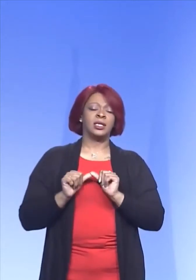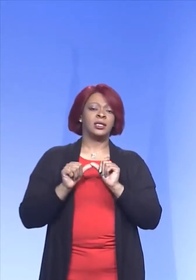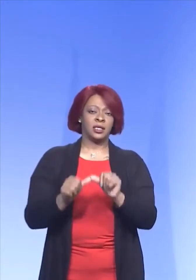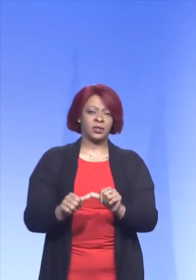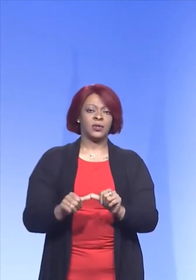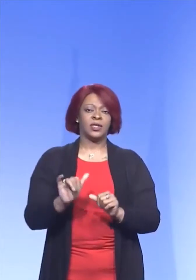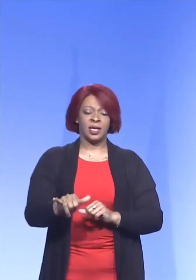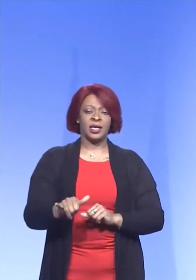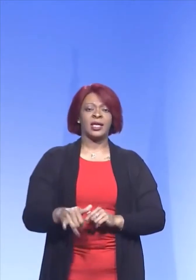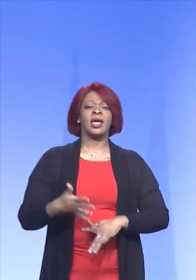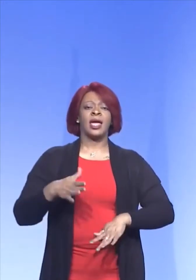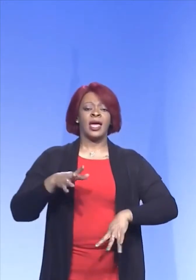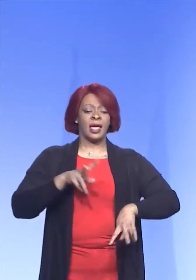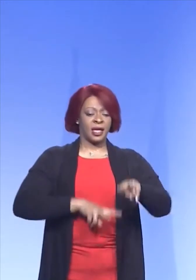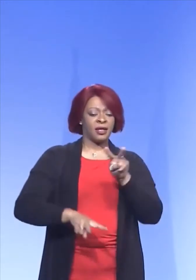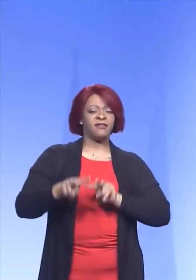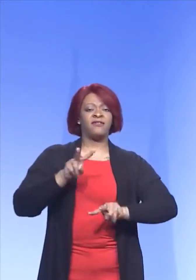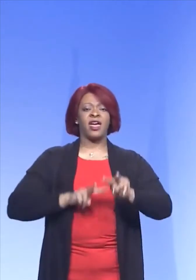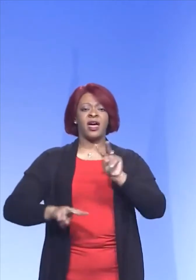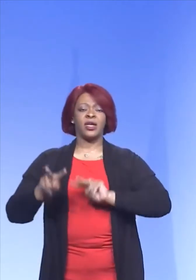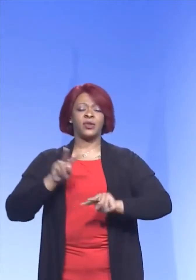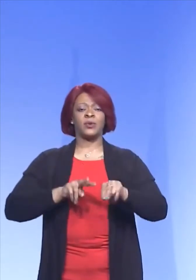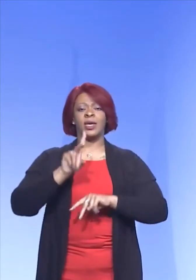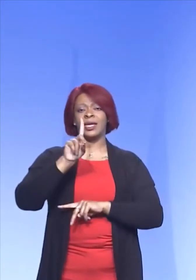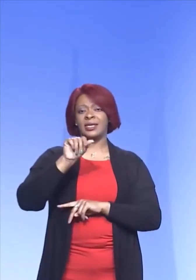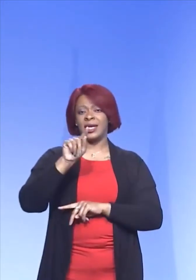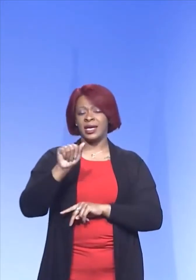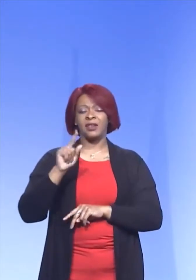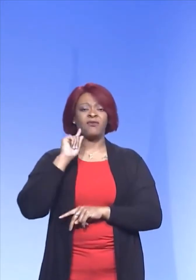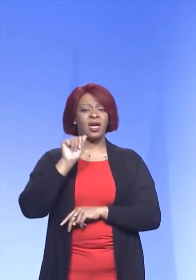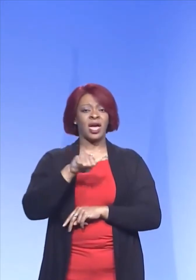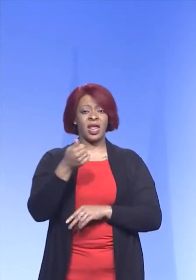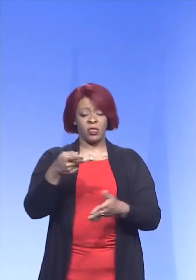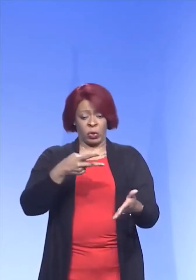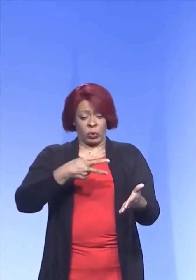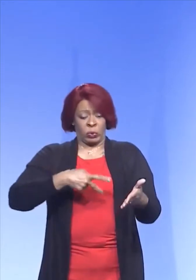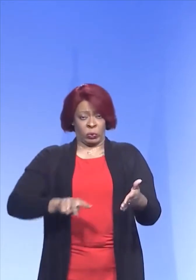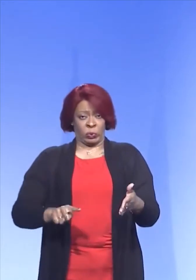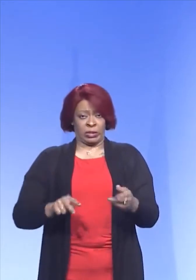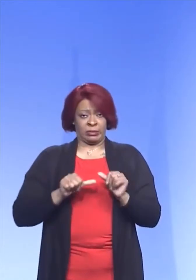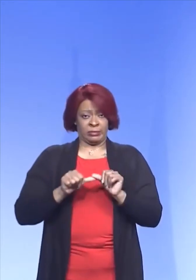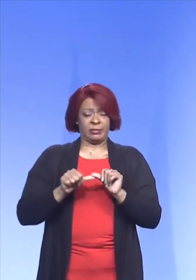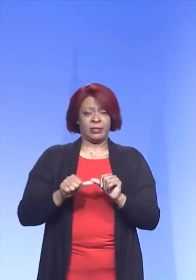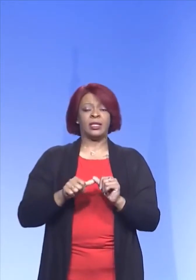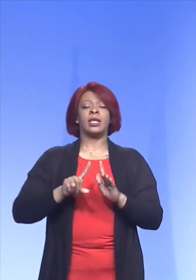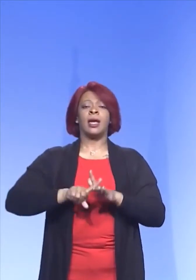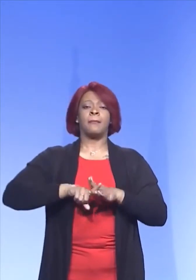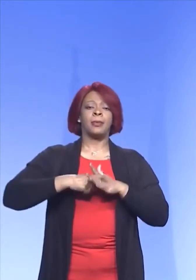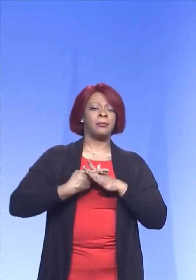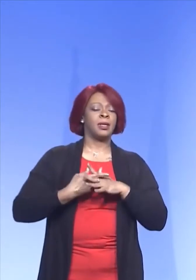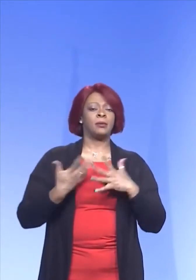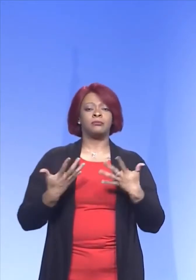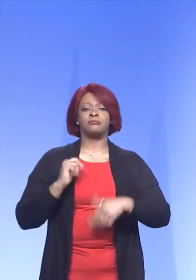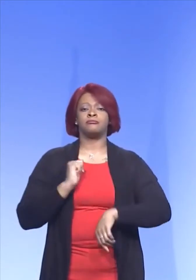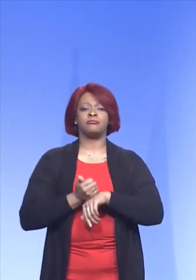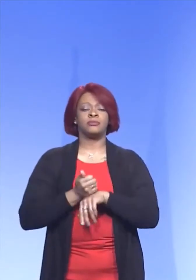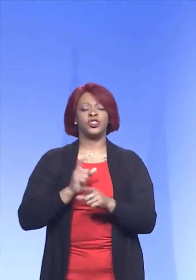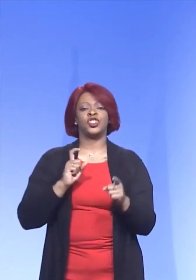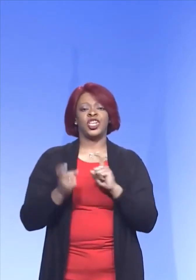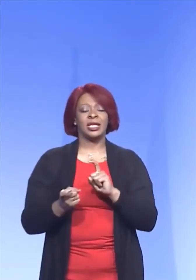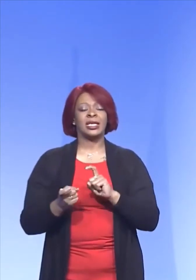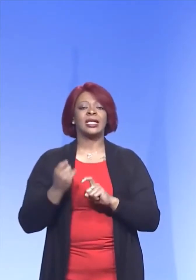evaluate the data in another two weeks, and then implement whatever changes we will